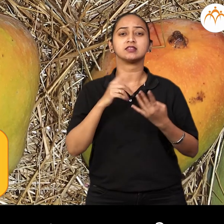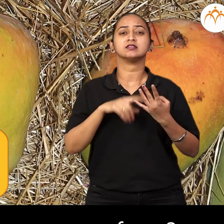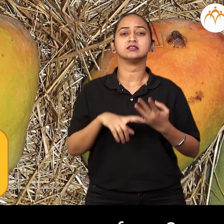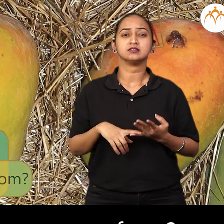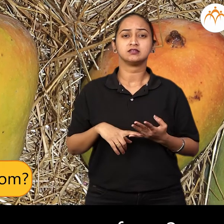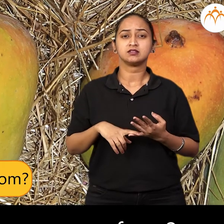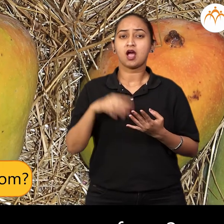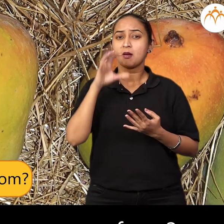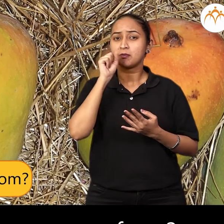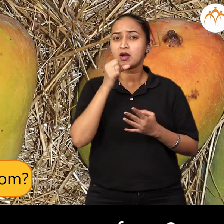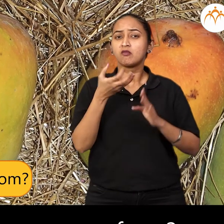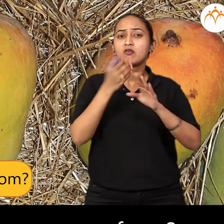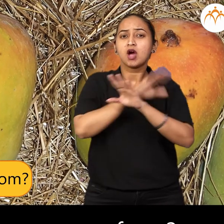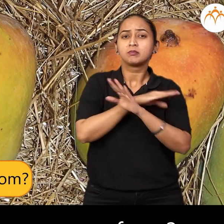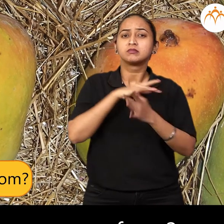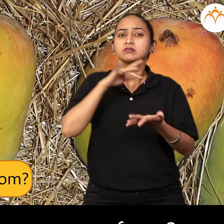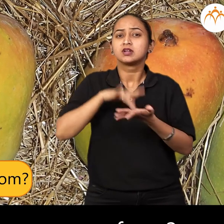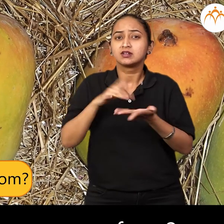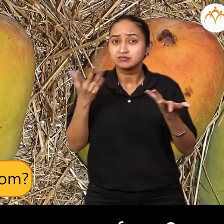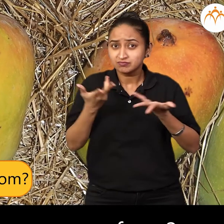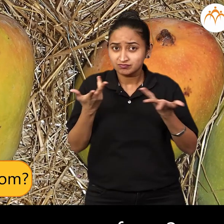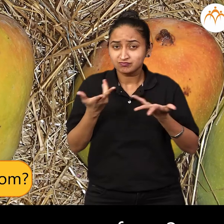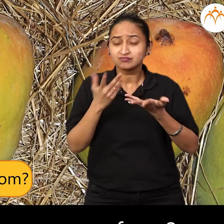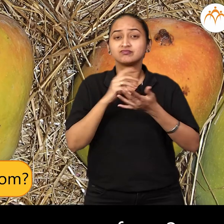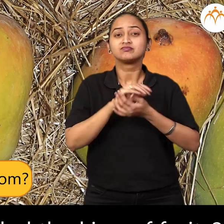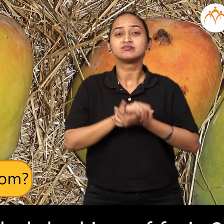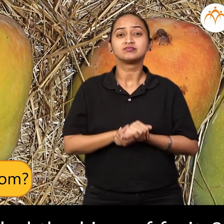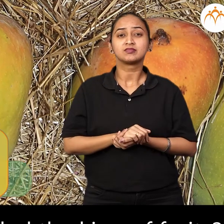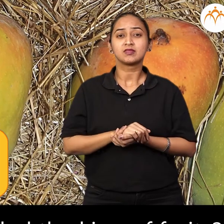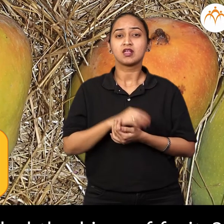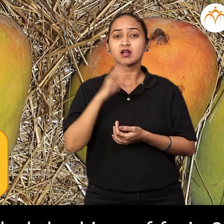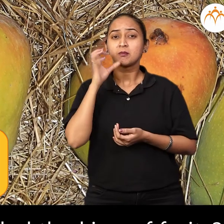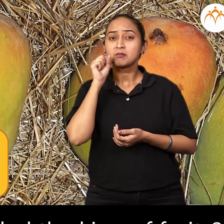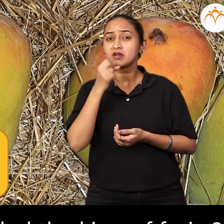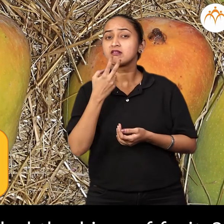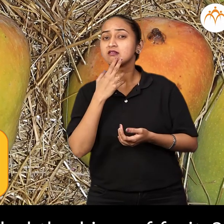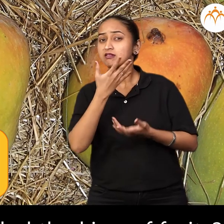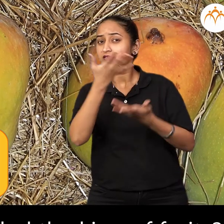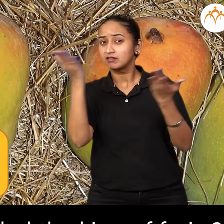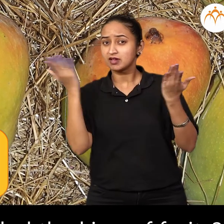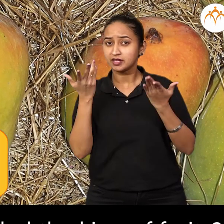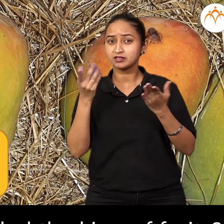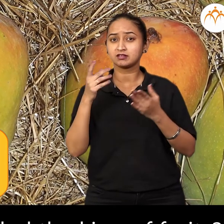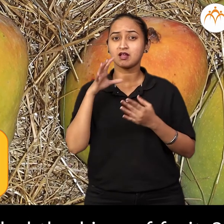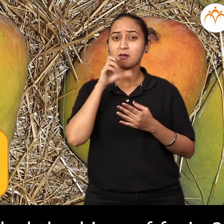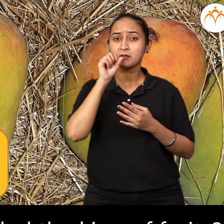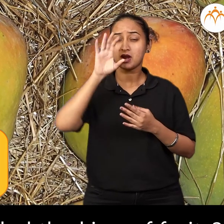Where does a mango come from? Why the mango is called the king of fruits?